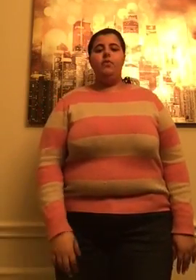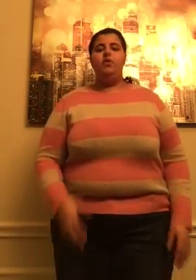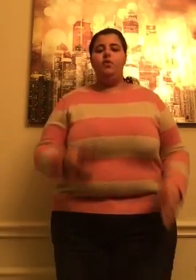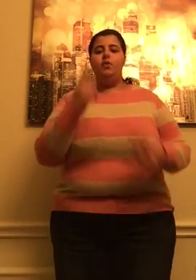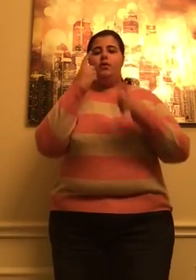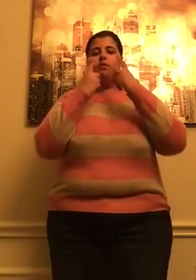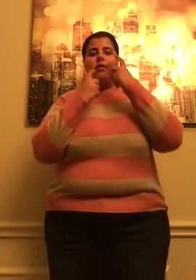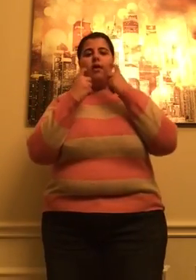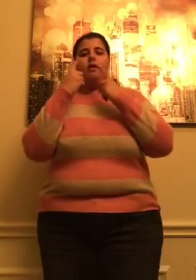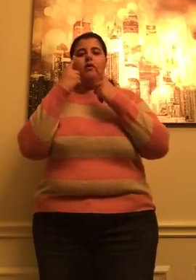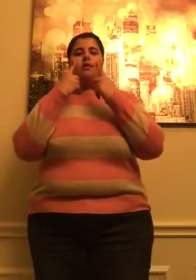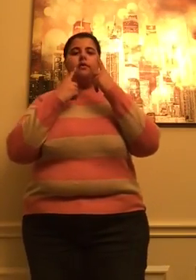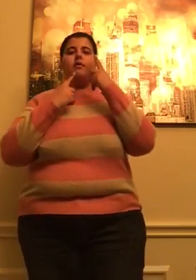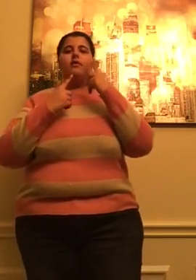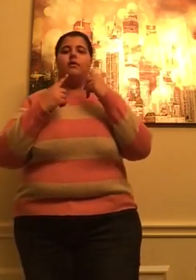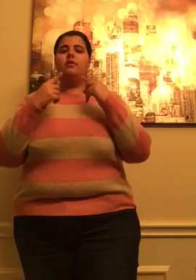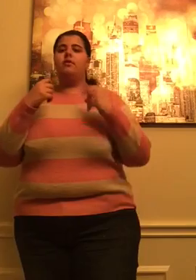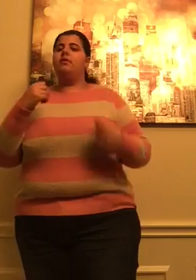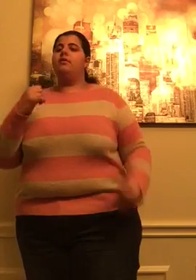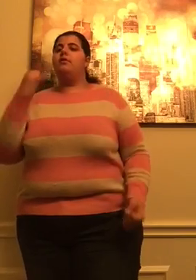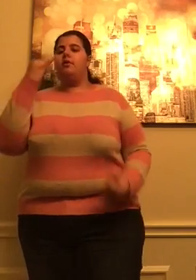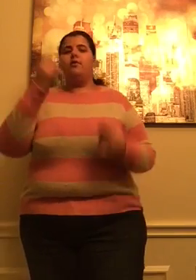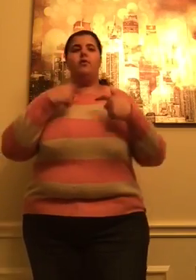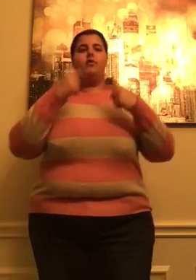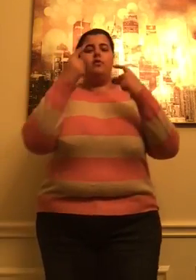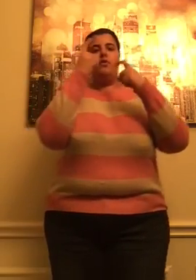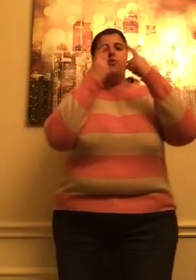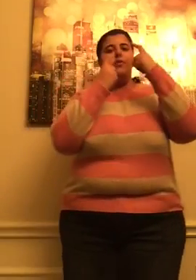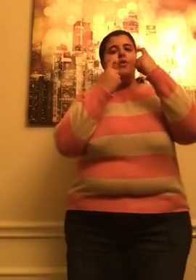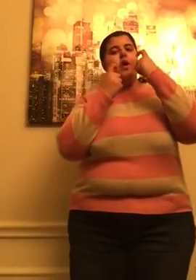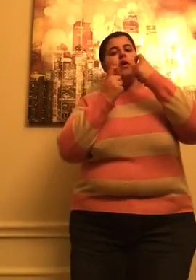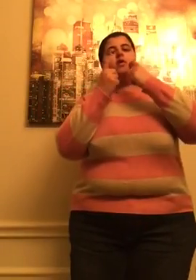Would you cry, if you saw me crying?